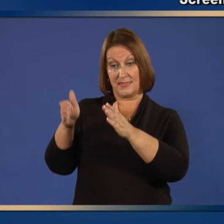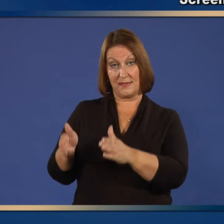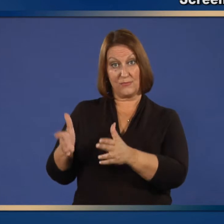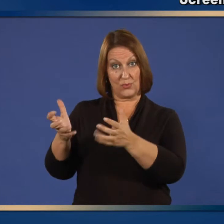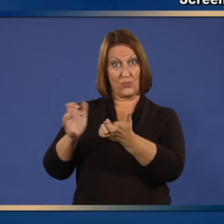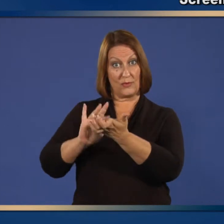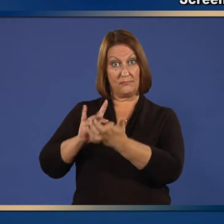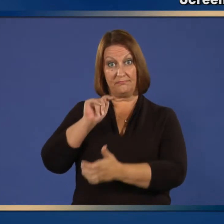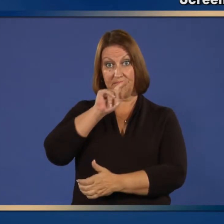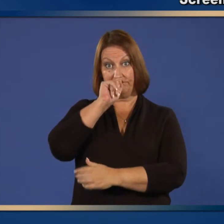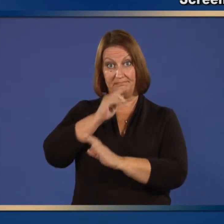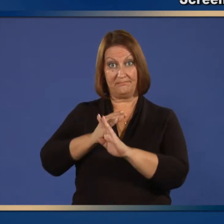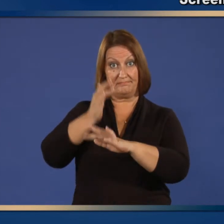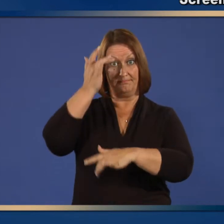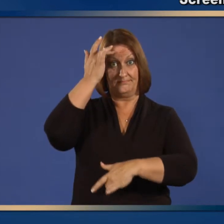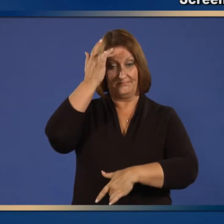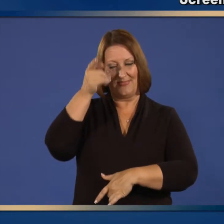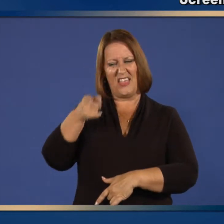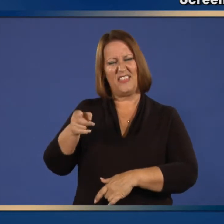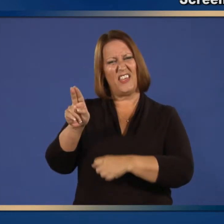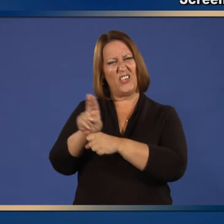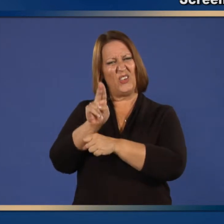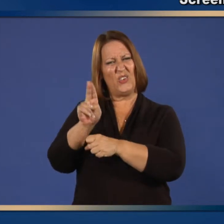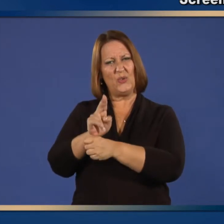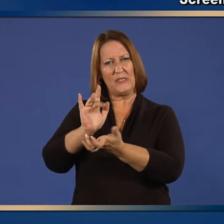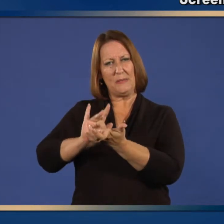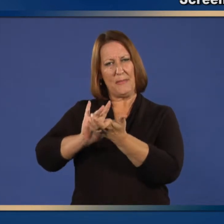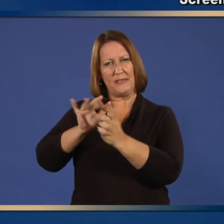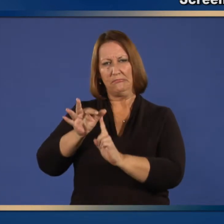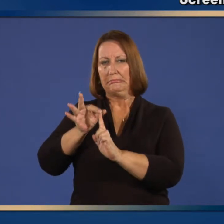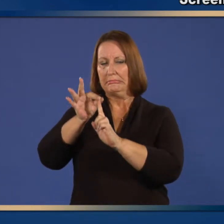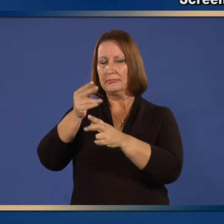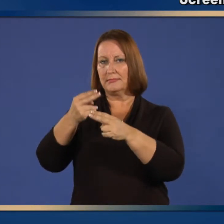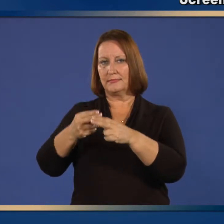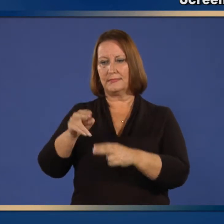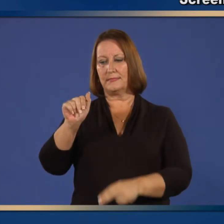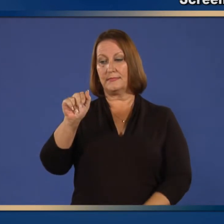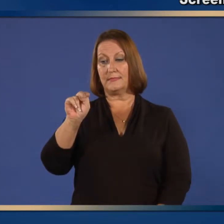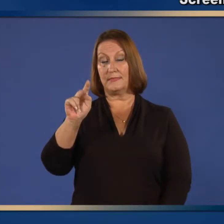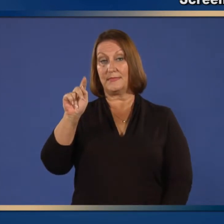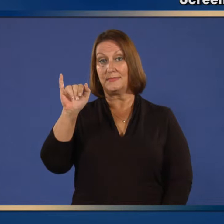Is the person to be vaccinated receiving antiviral medications? 16.